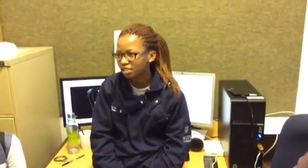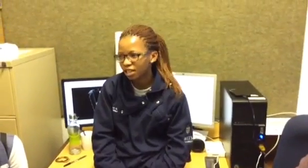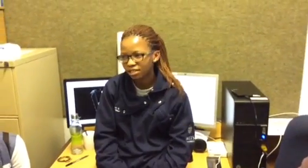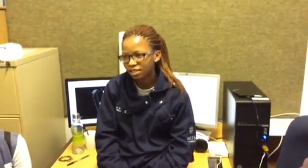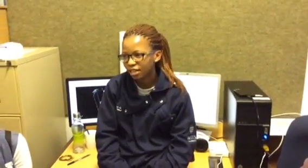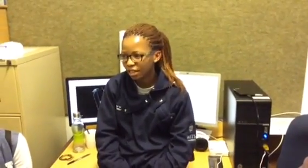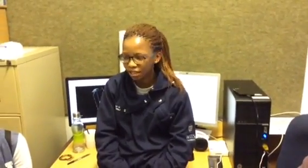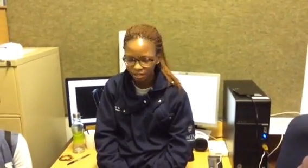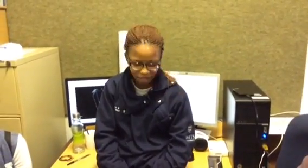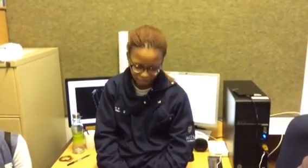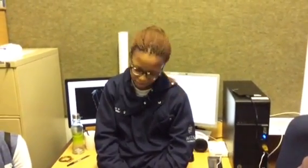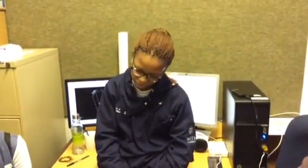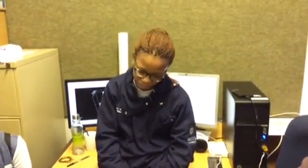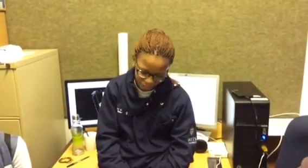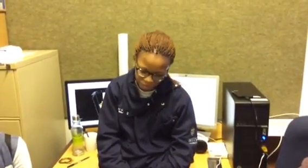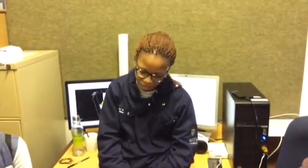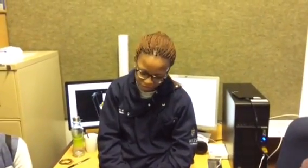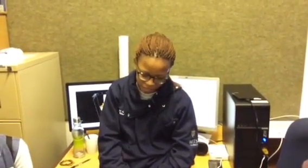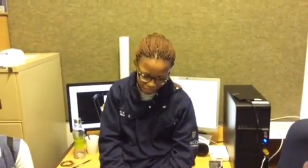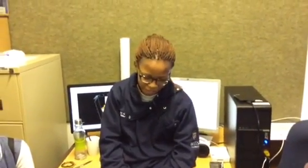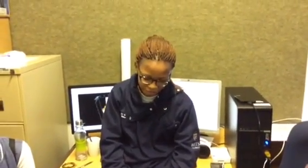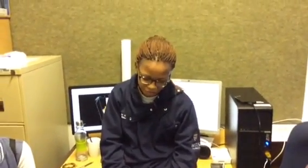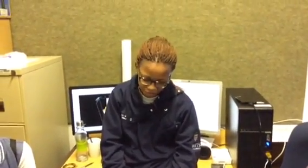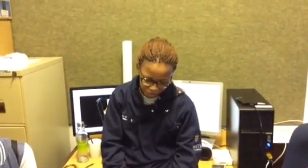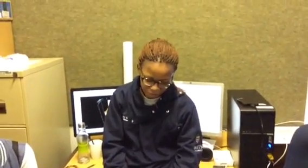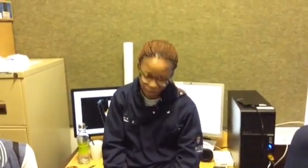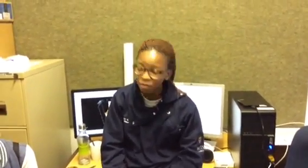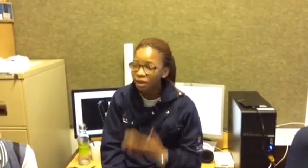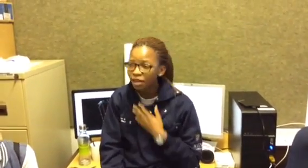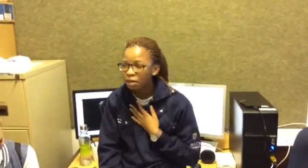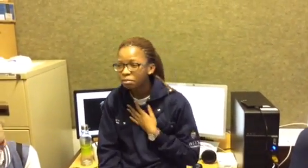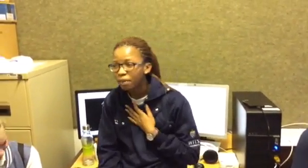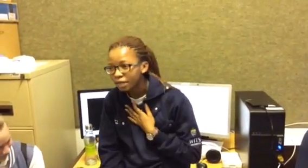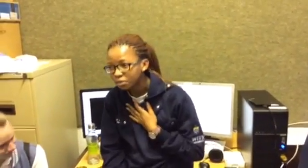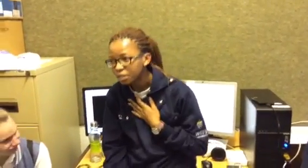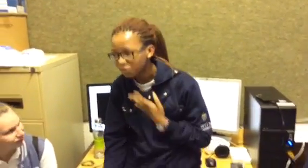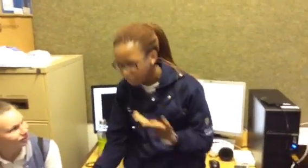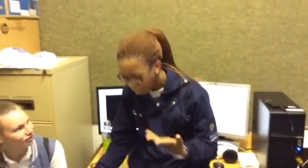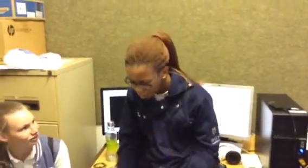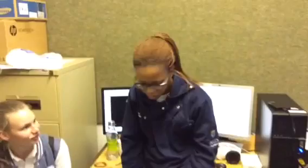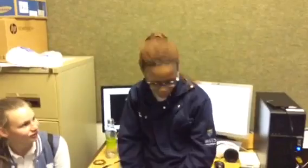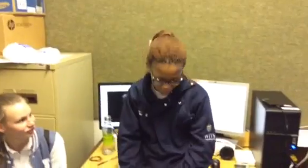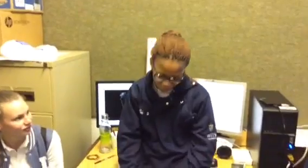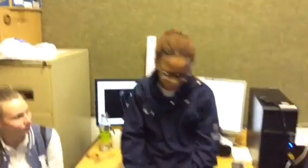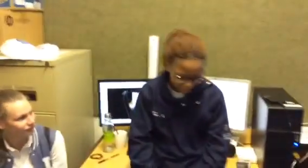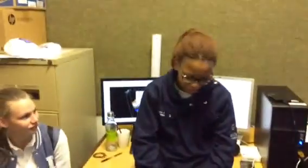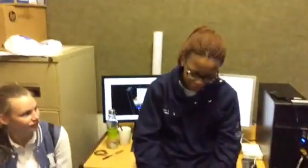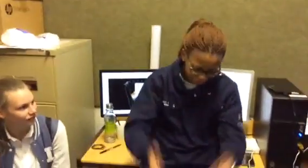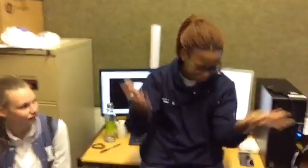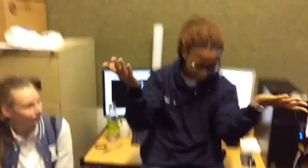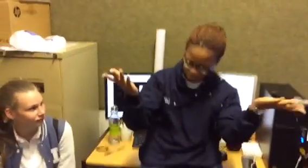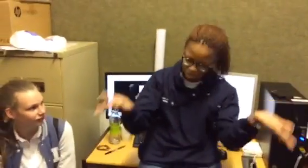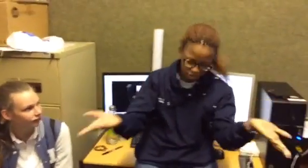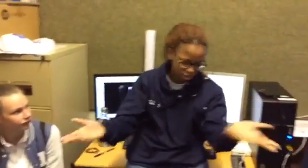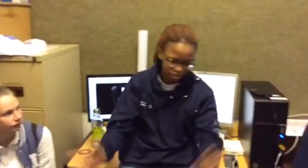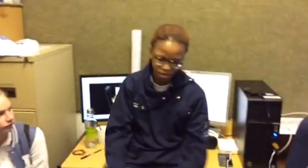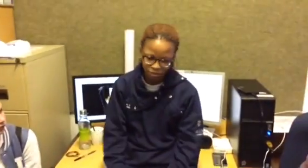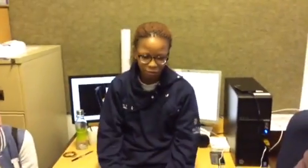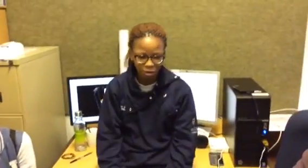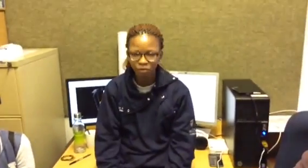child i i love mud i love my my name but it means flower so i'm from